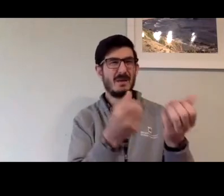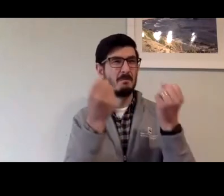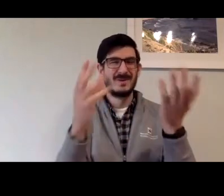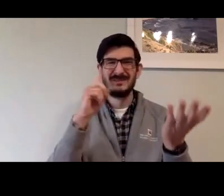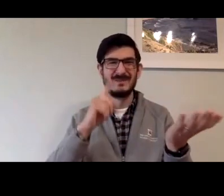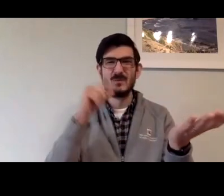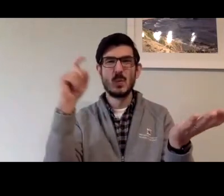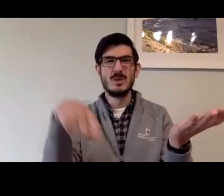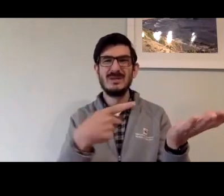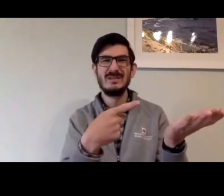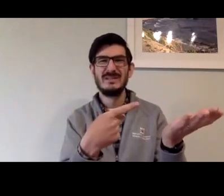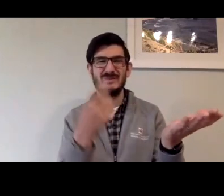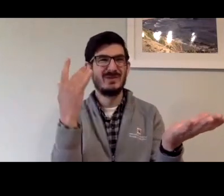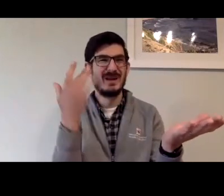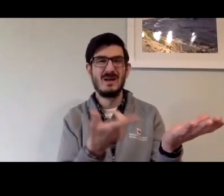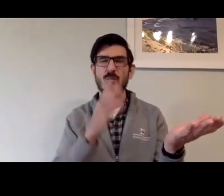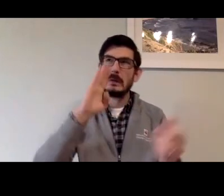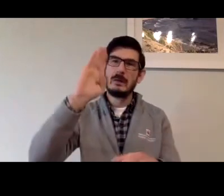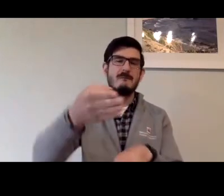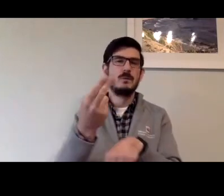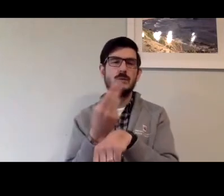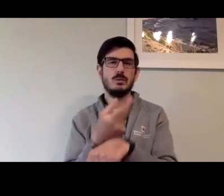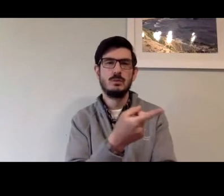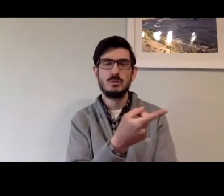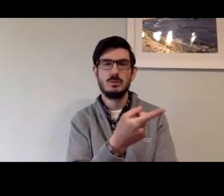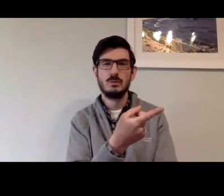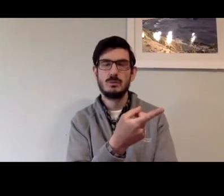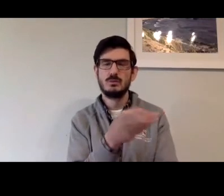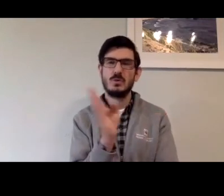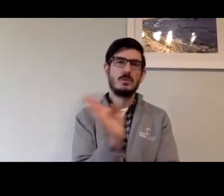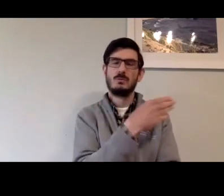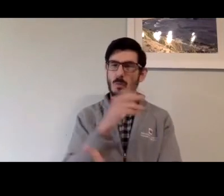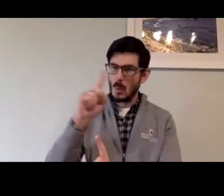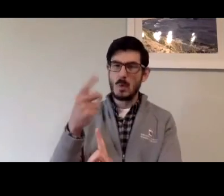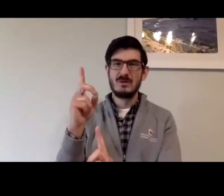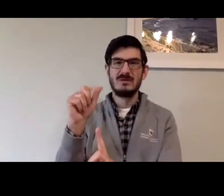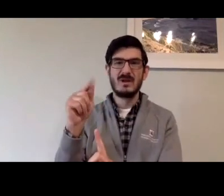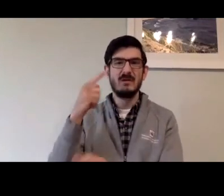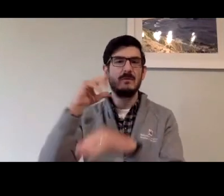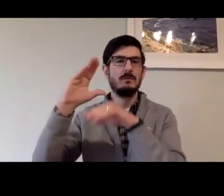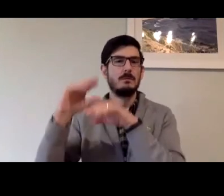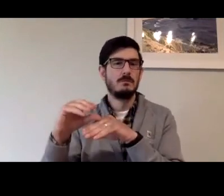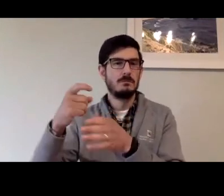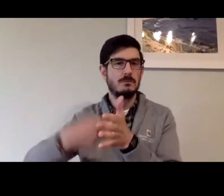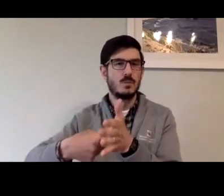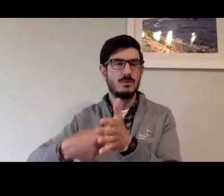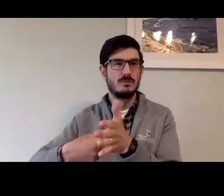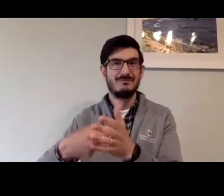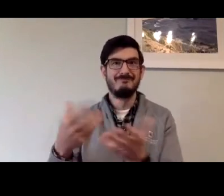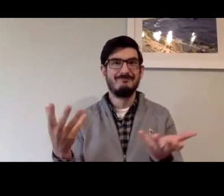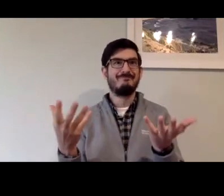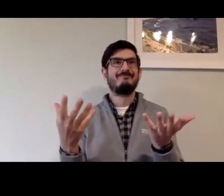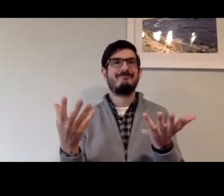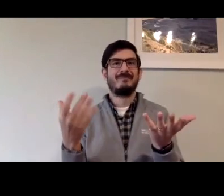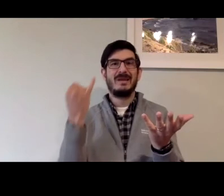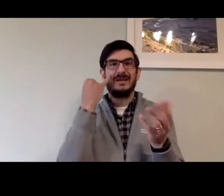voice because they are less expensive. And if you do have a voice component, it just lies fallow